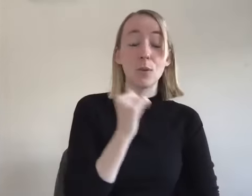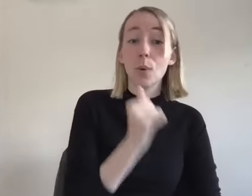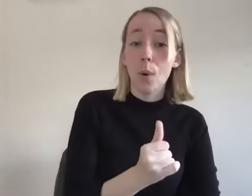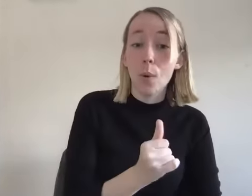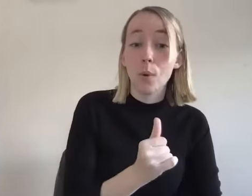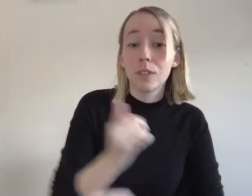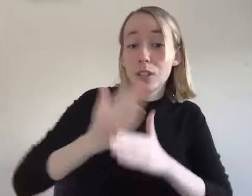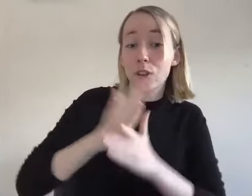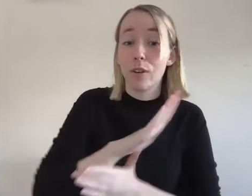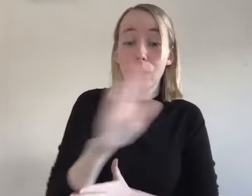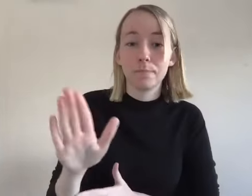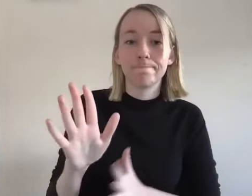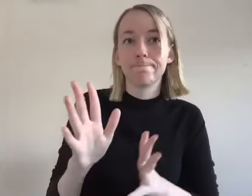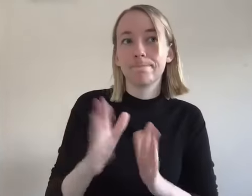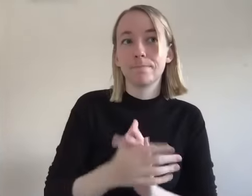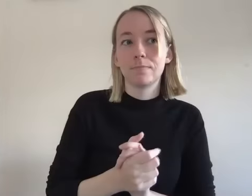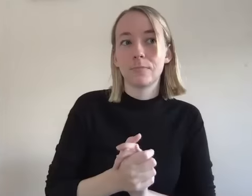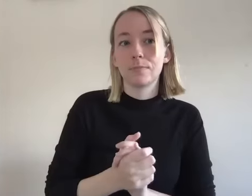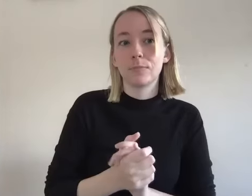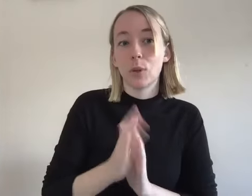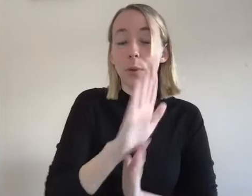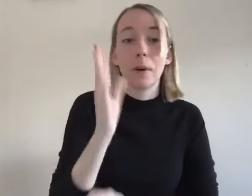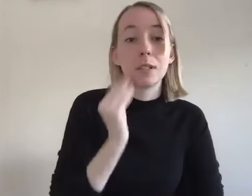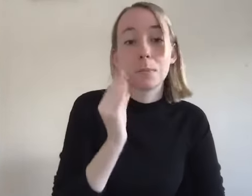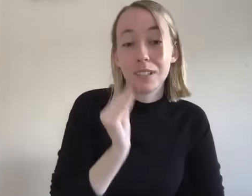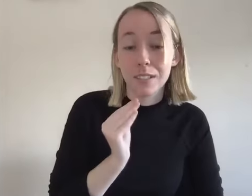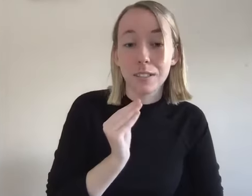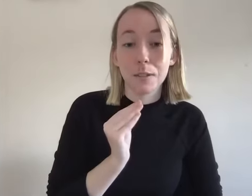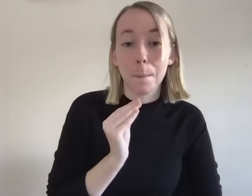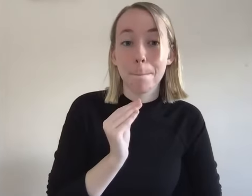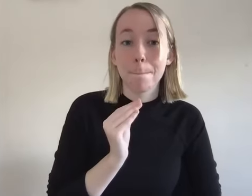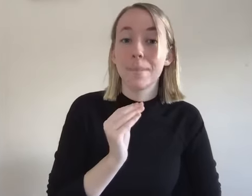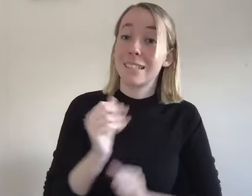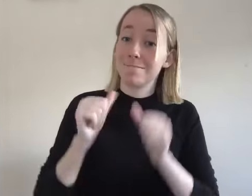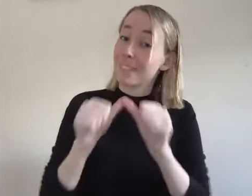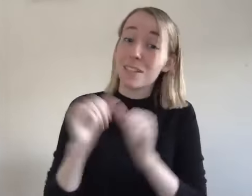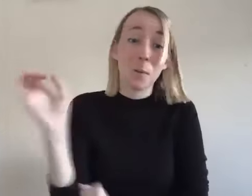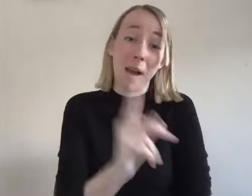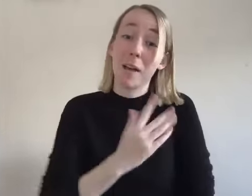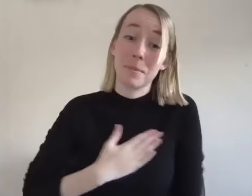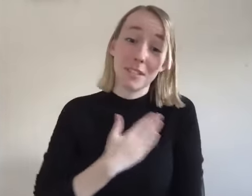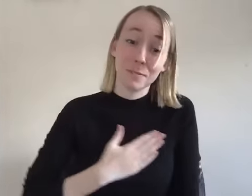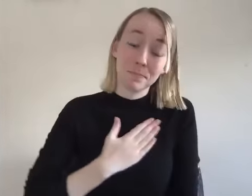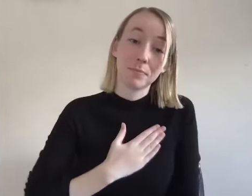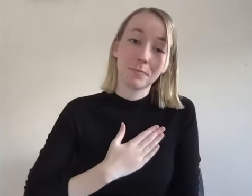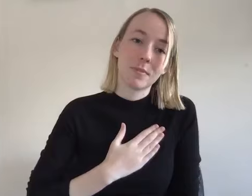hear your experience from one of us like you'll i i mean keep coming back i